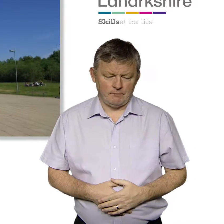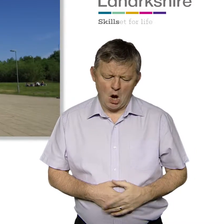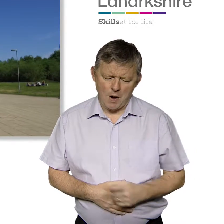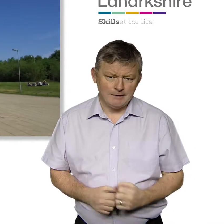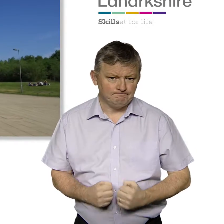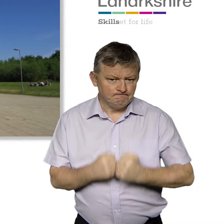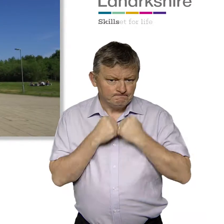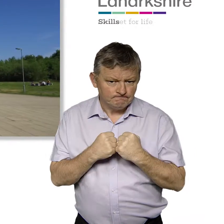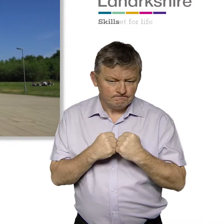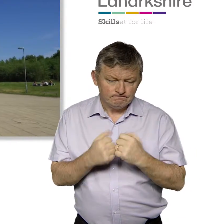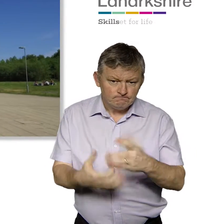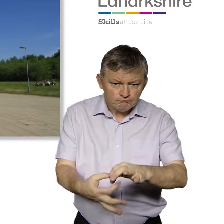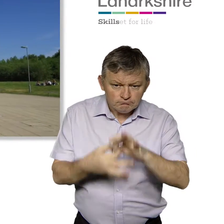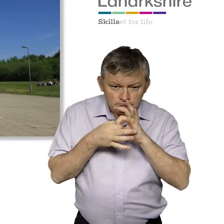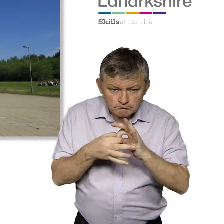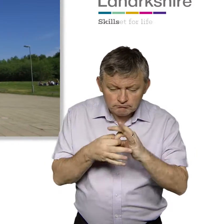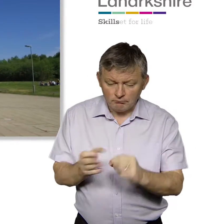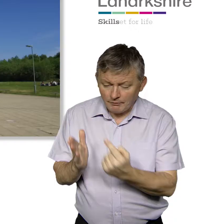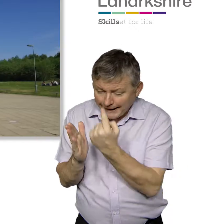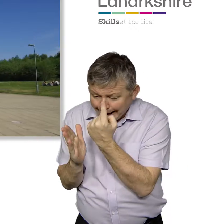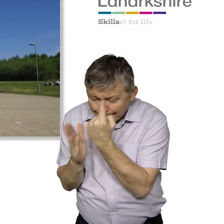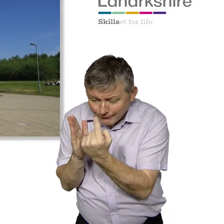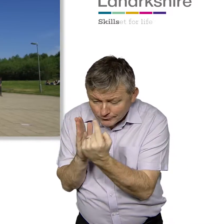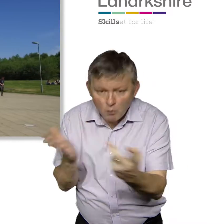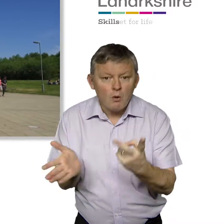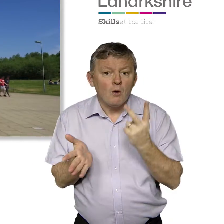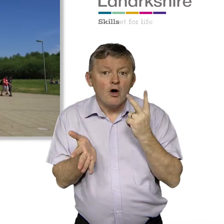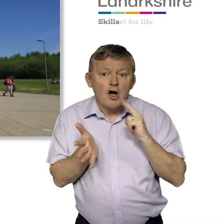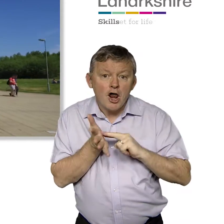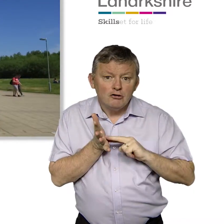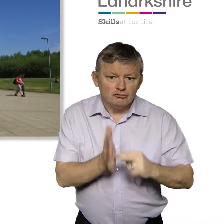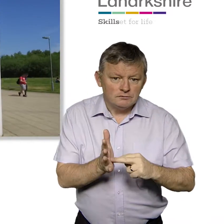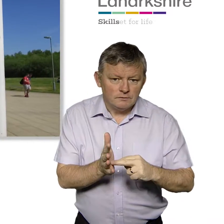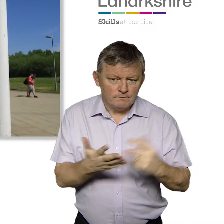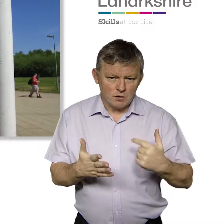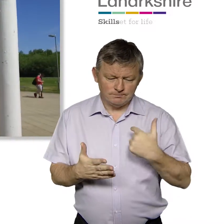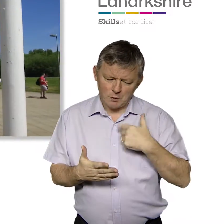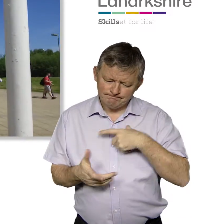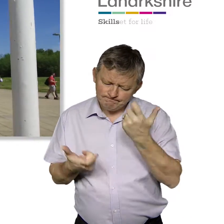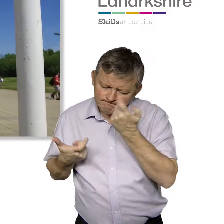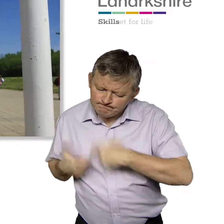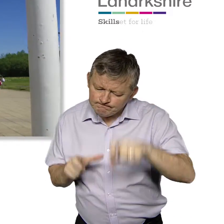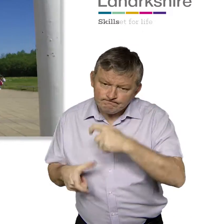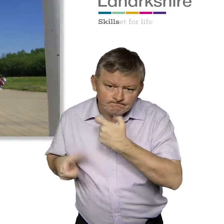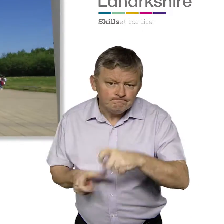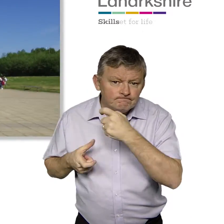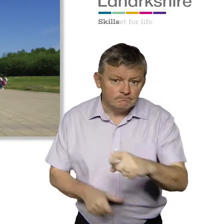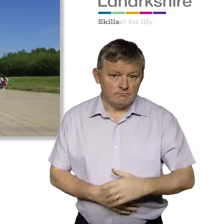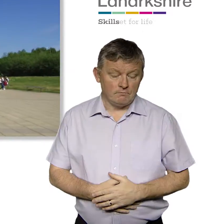Scottish Government. We are committed to continued engagement with individuals and organisations and it is